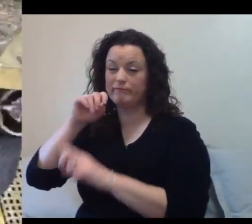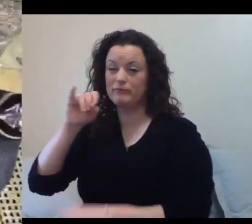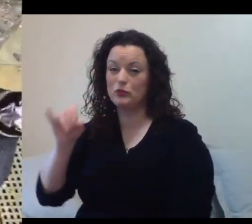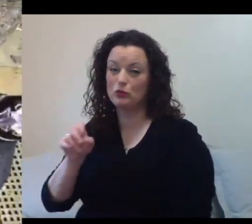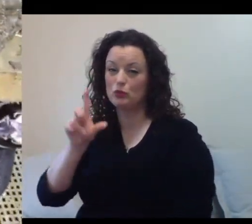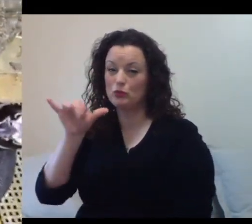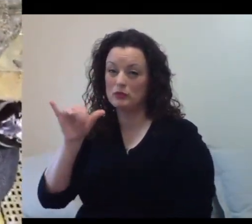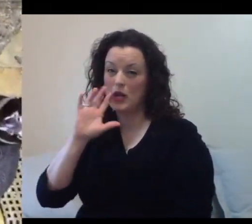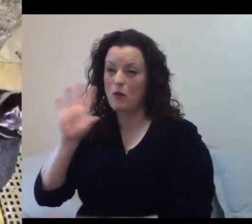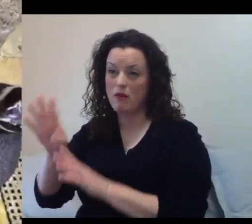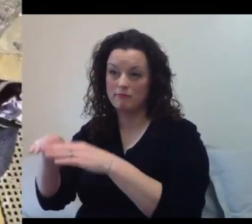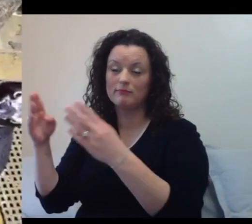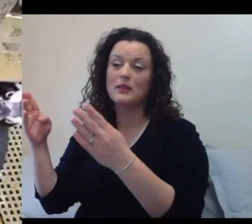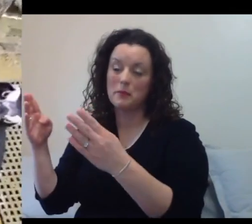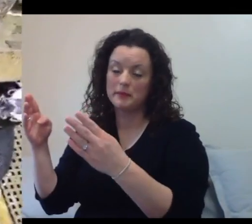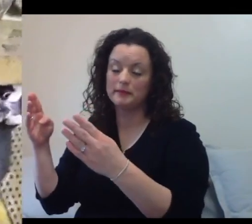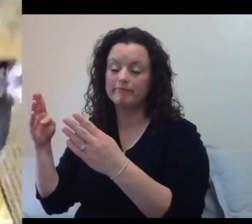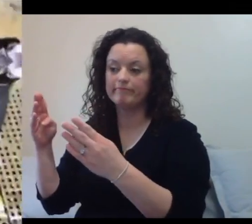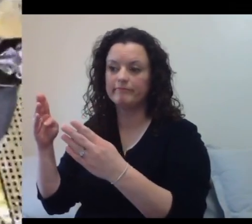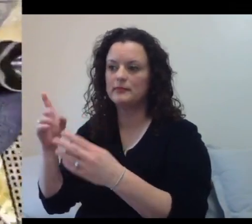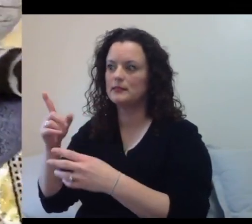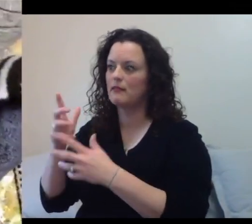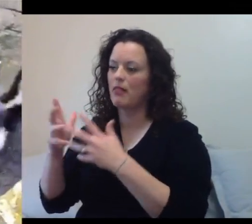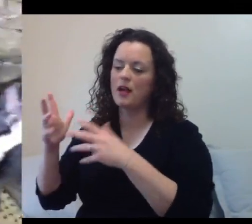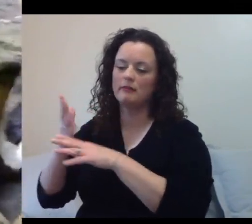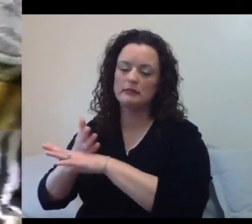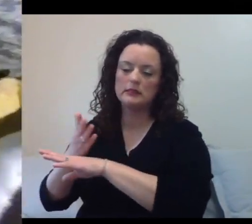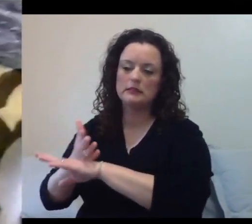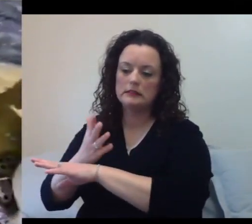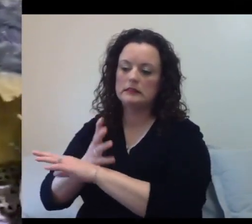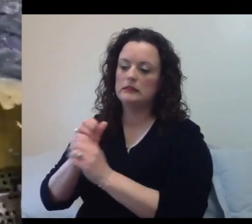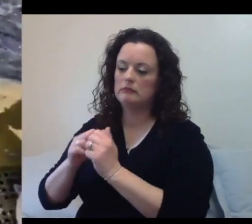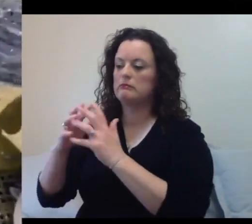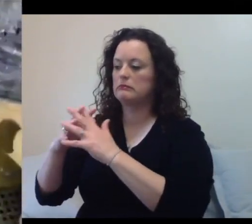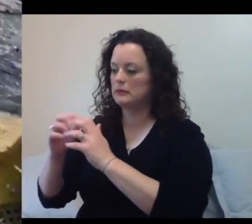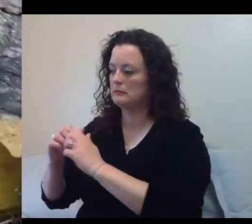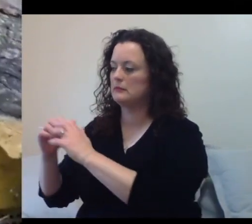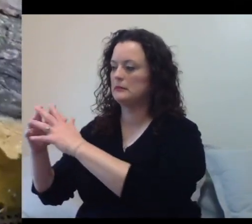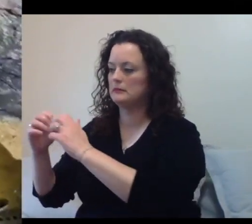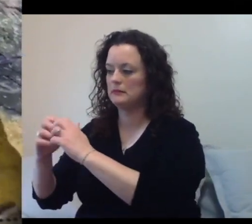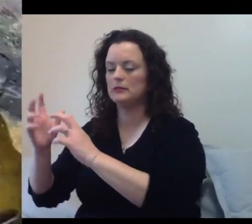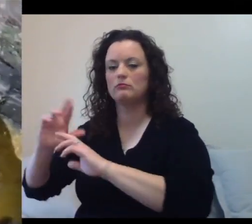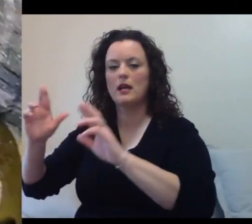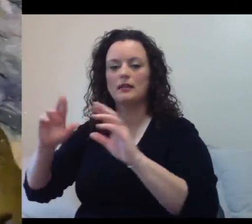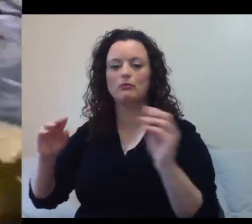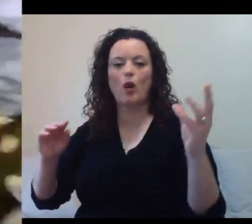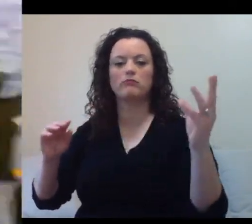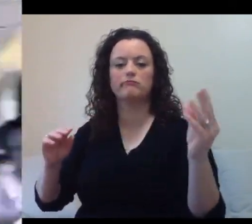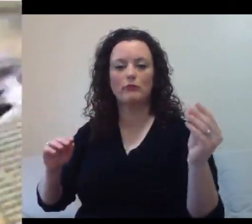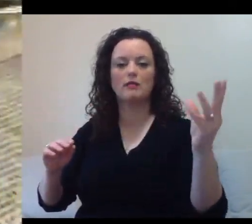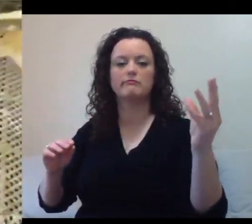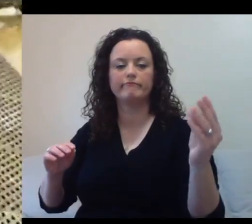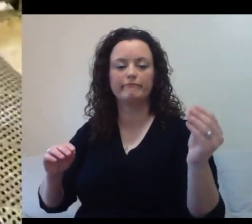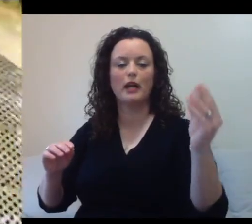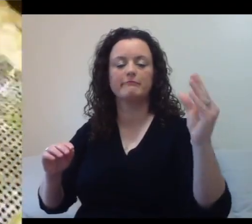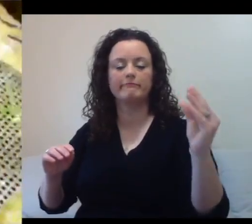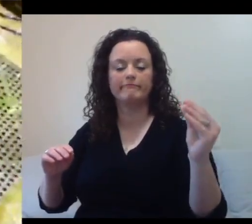they're doing a lot of construction right now. Getting those things going. So it's really cool. But it's really interesting time in this exhibit because